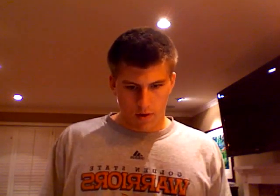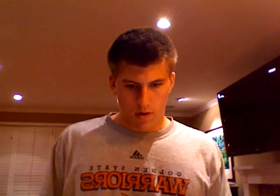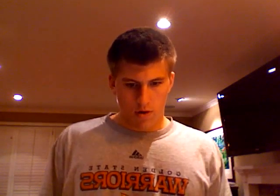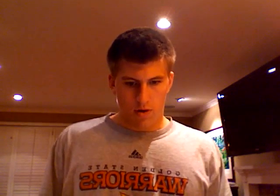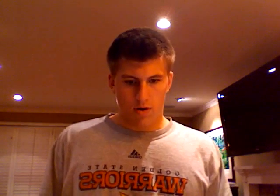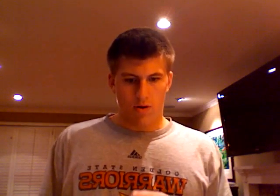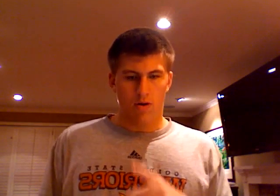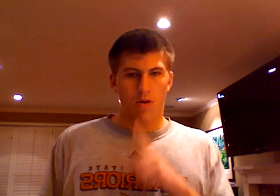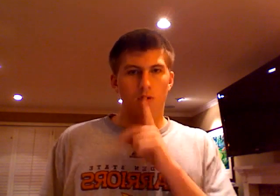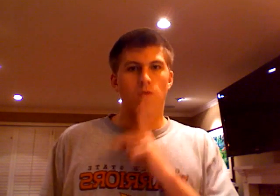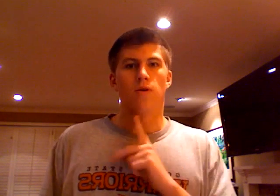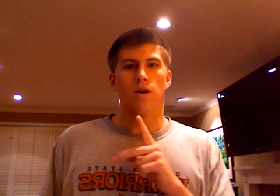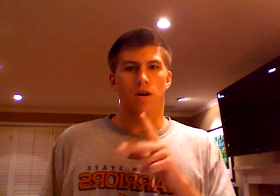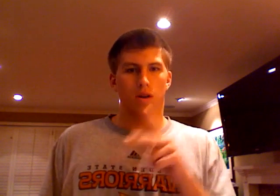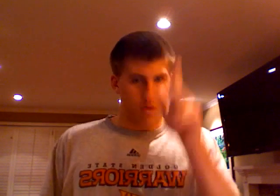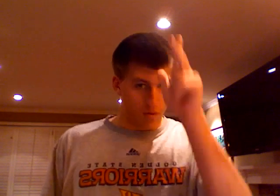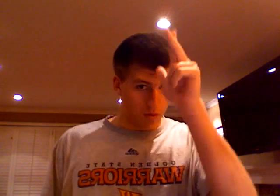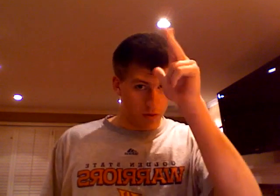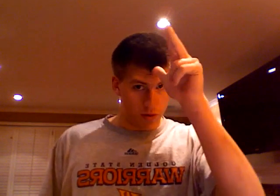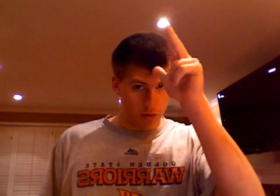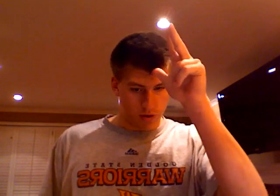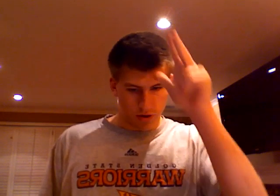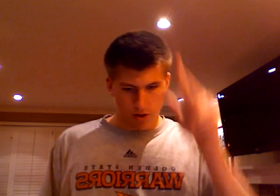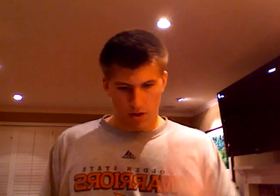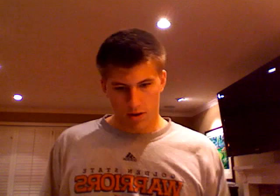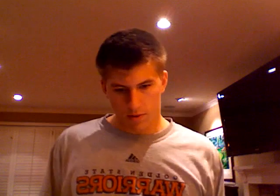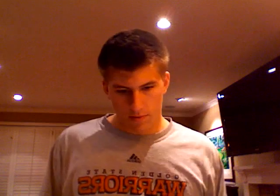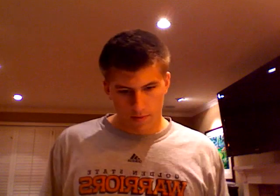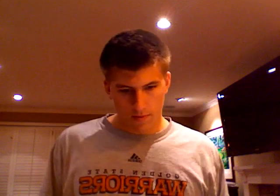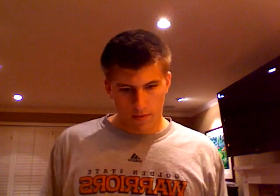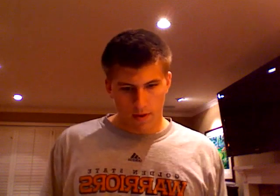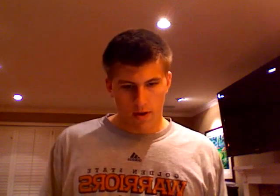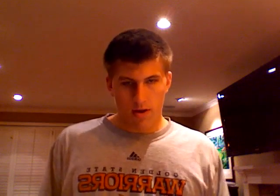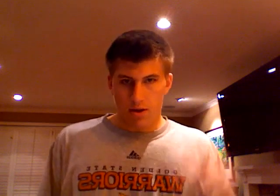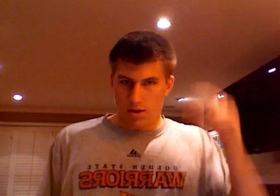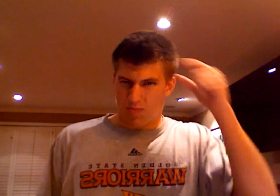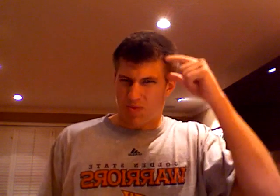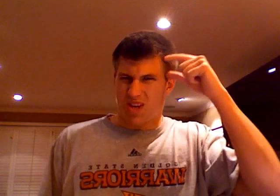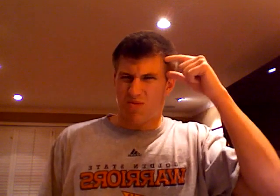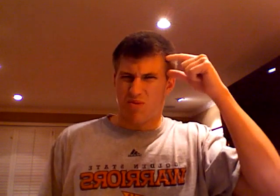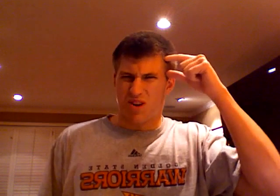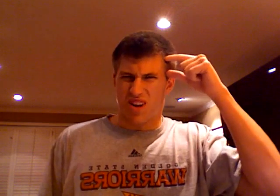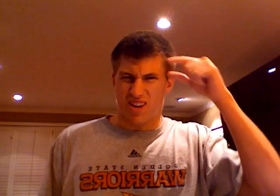Red rooster, pea bread,